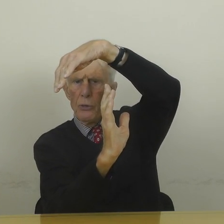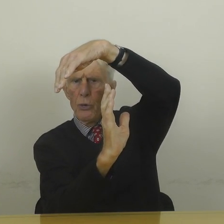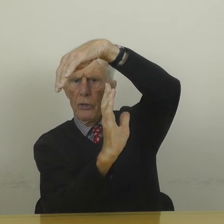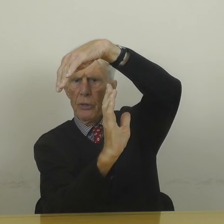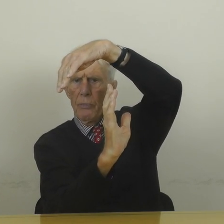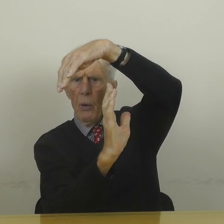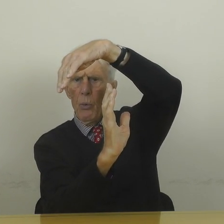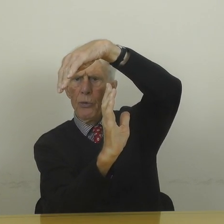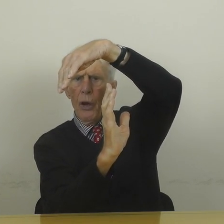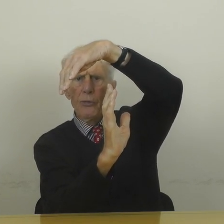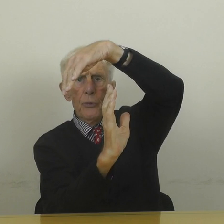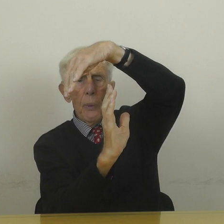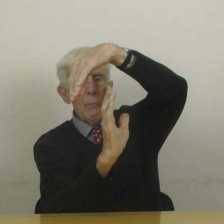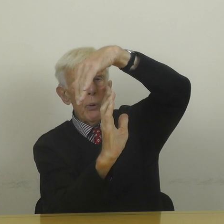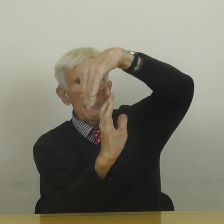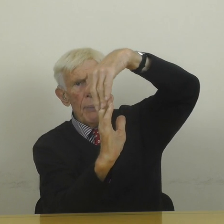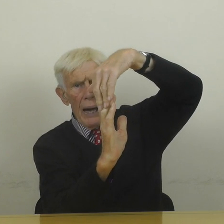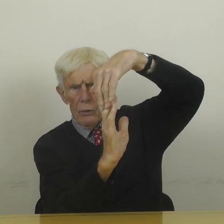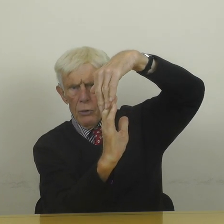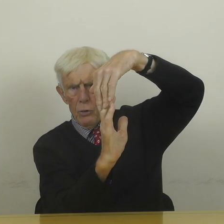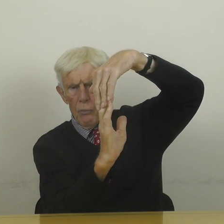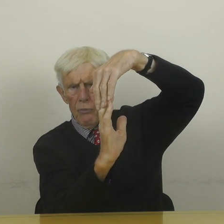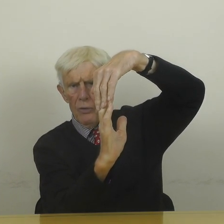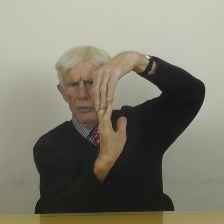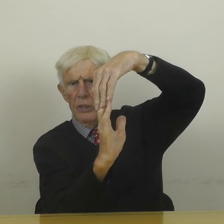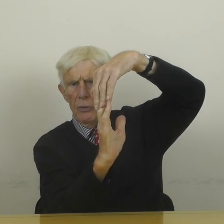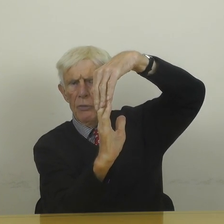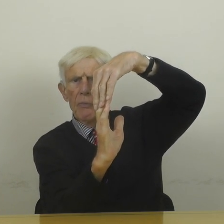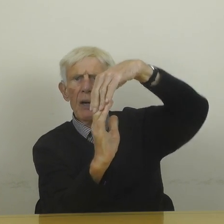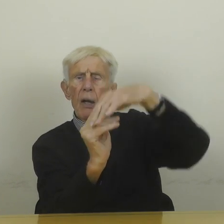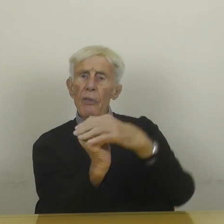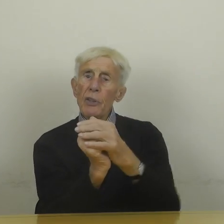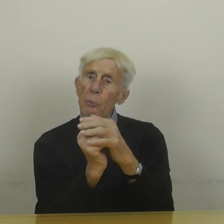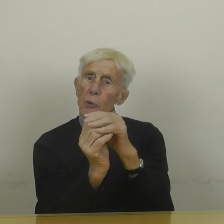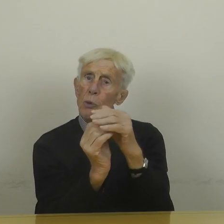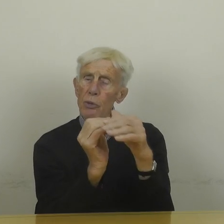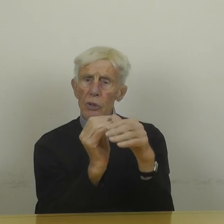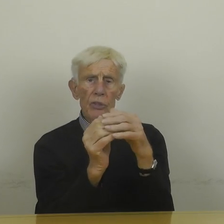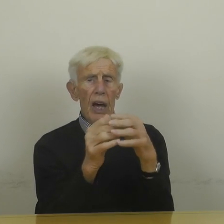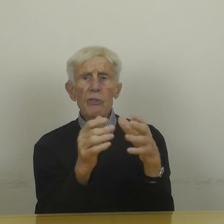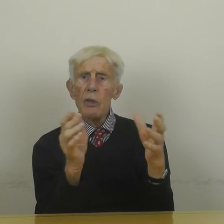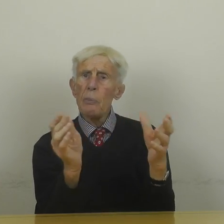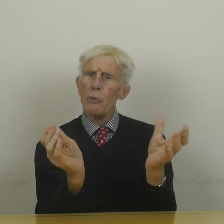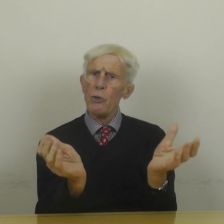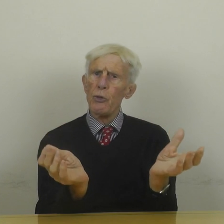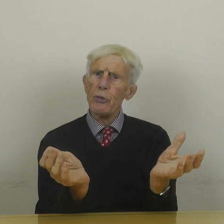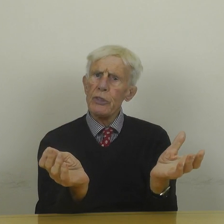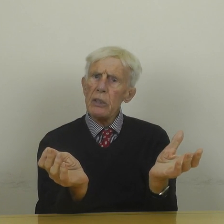treated by orthodontists by pulling back top front teeth. This produces nicely positioned teeth,